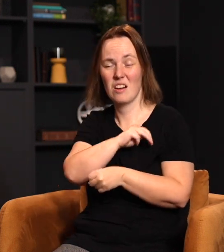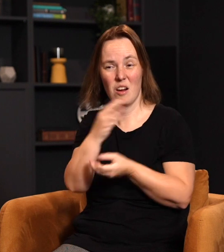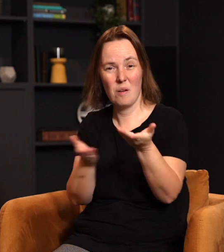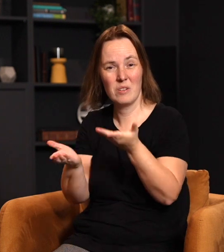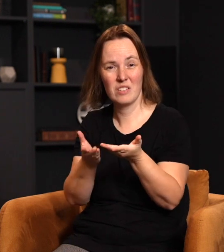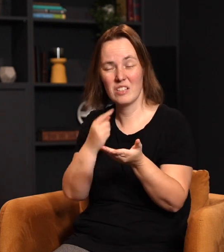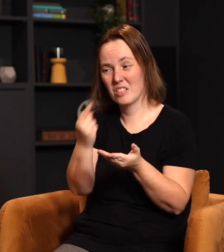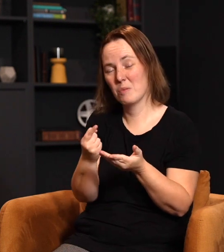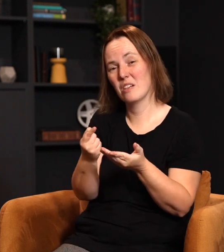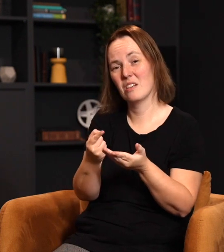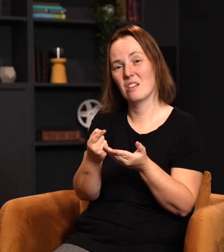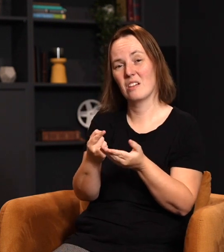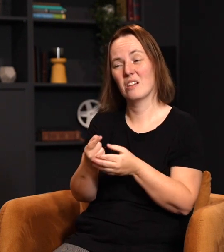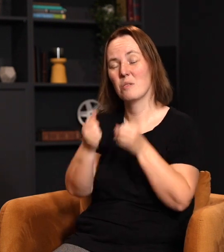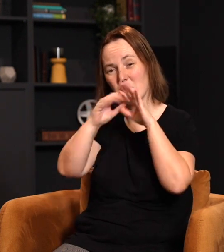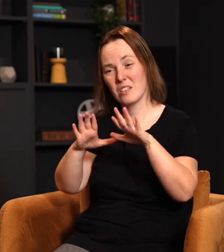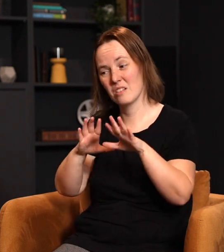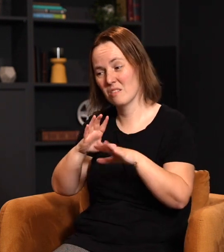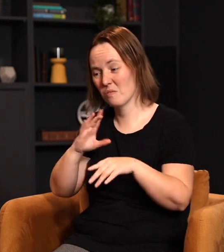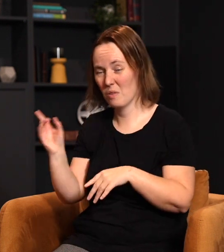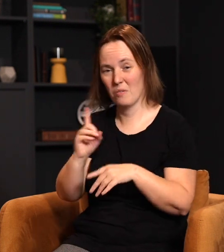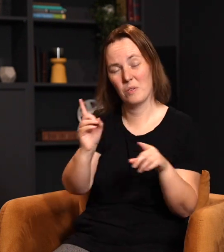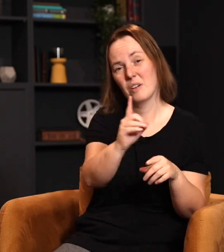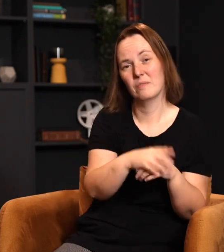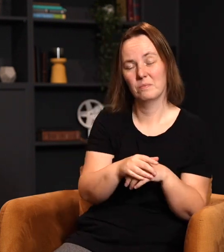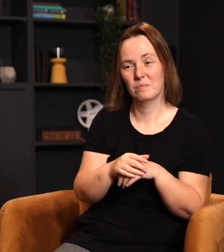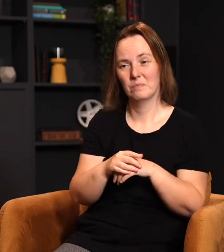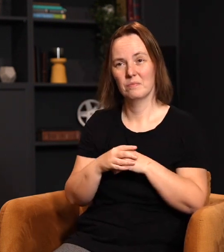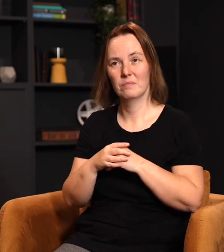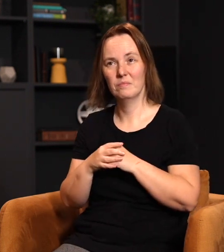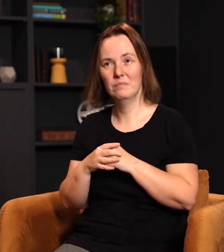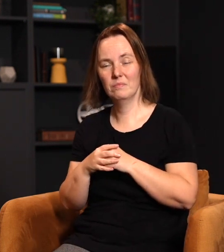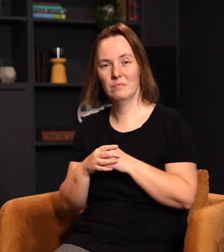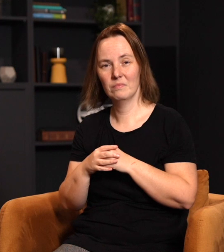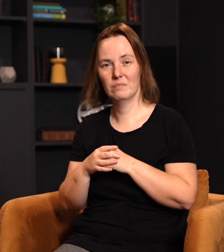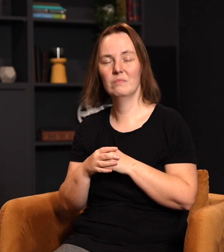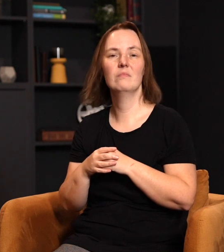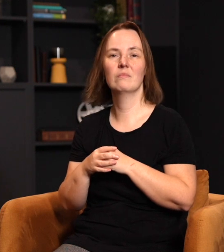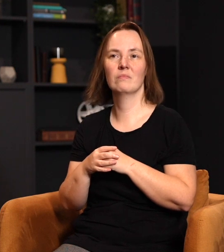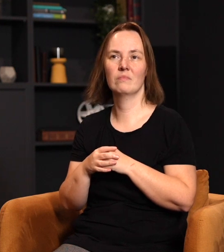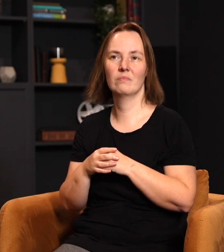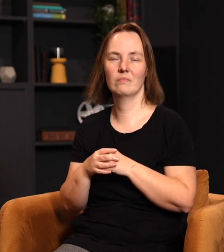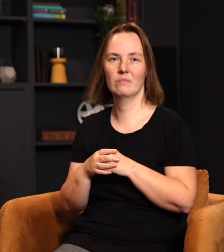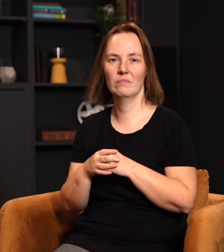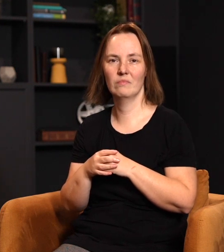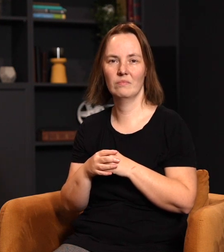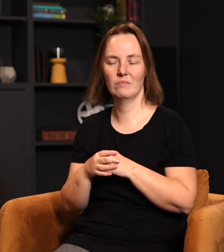to speak and to be a blessing wherever we go. I'm to ask the worship team to join me. as we